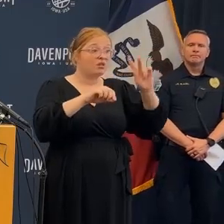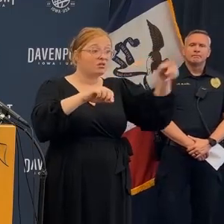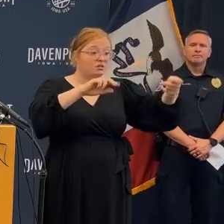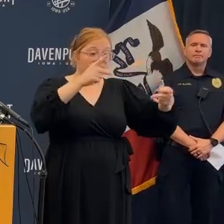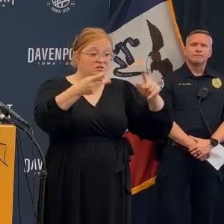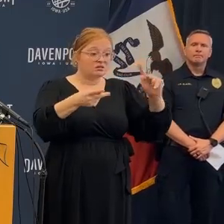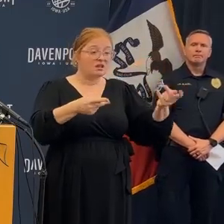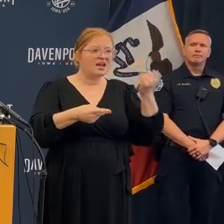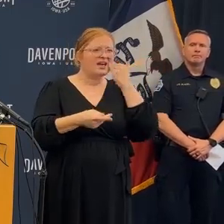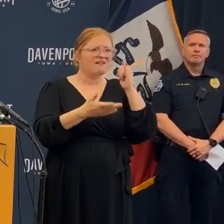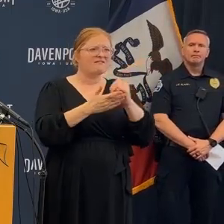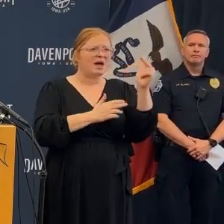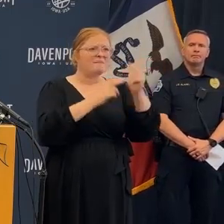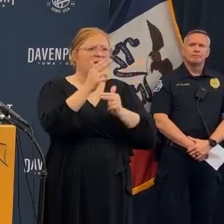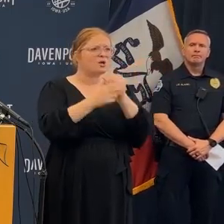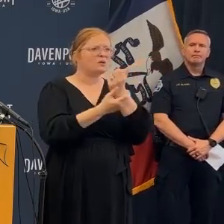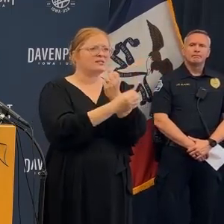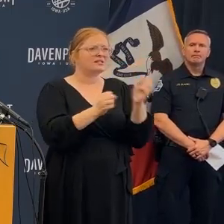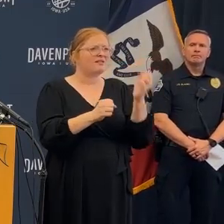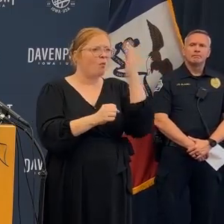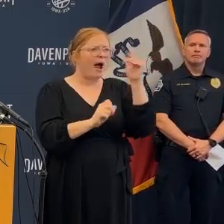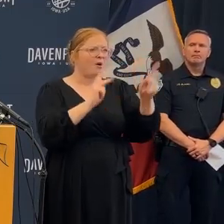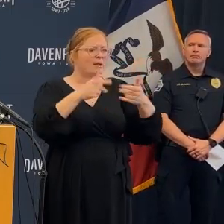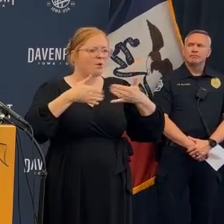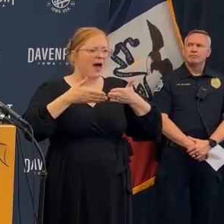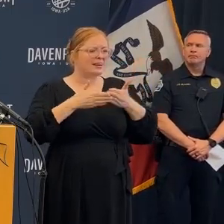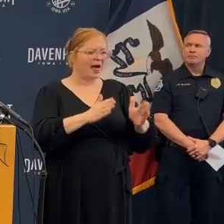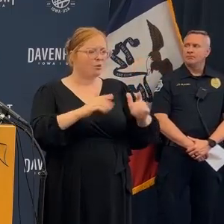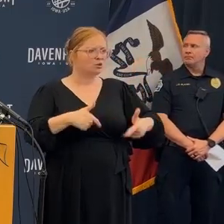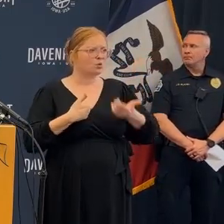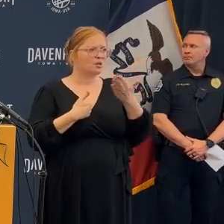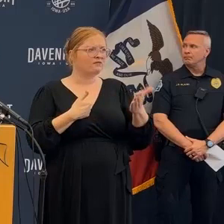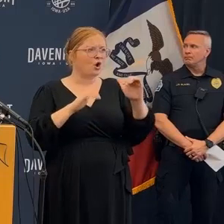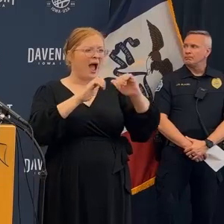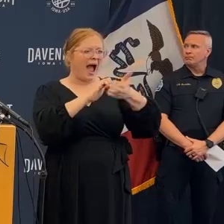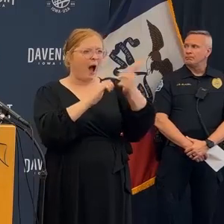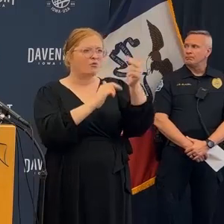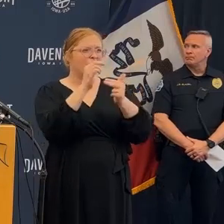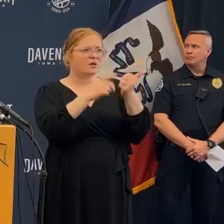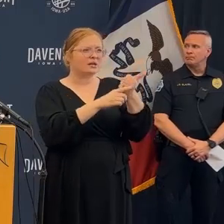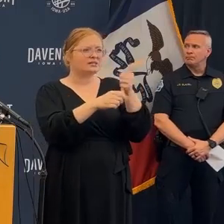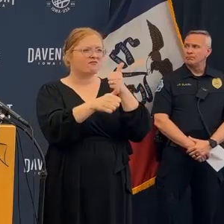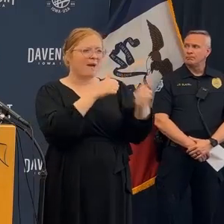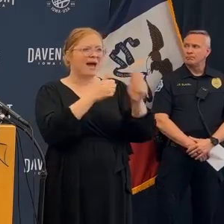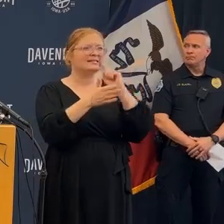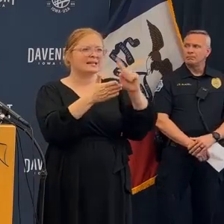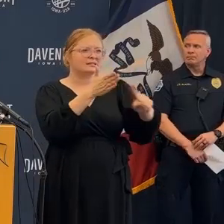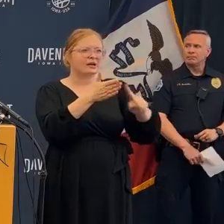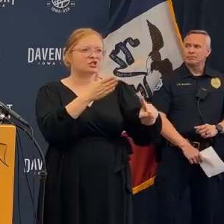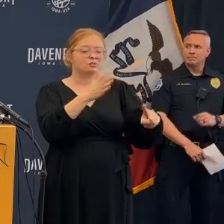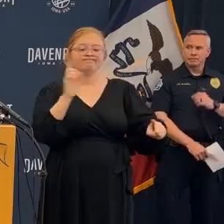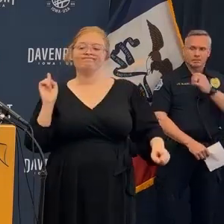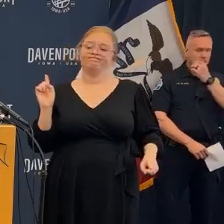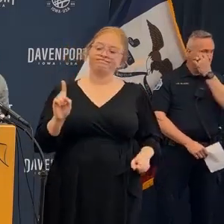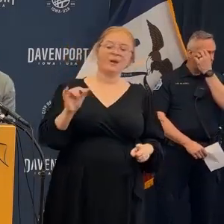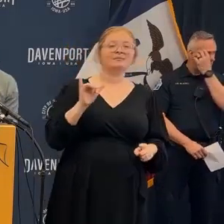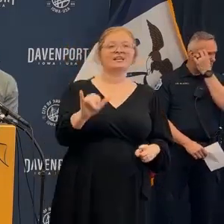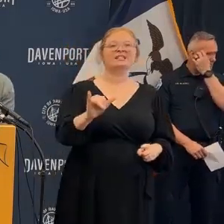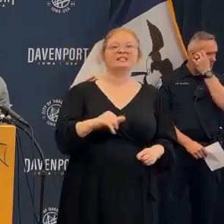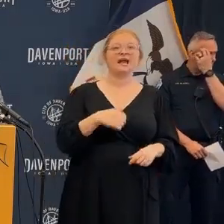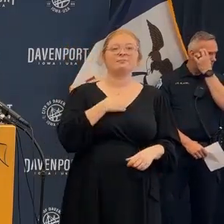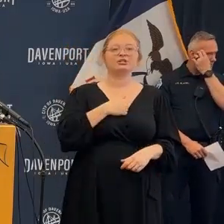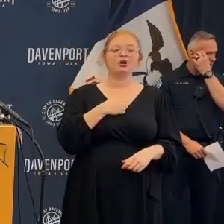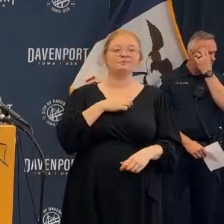okay sir if this building we just had the structural engineer talk about how bricks was falling off of the building if this building was not